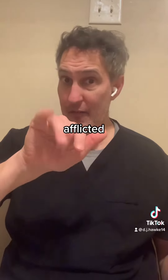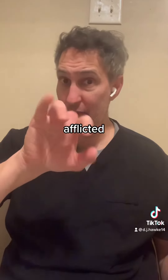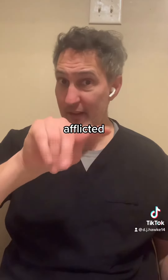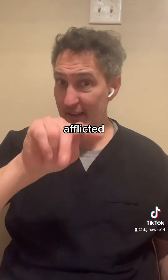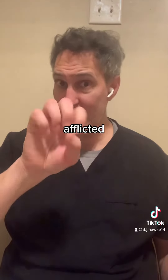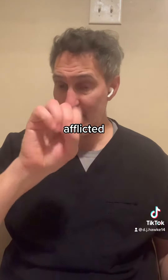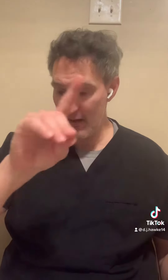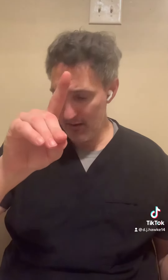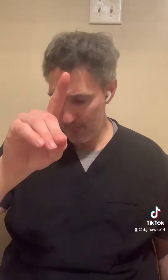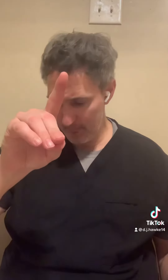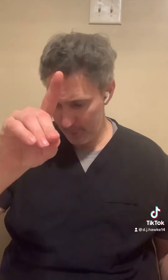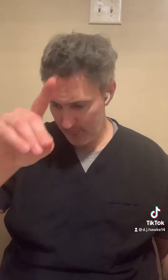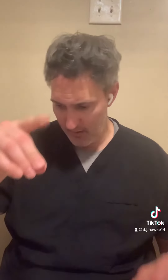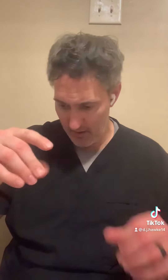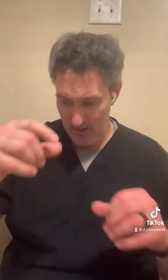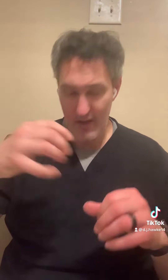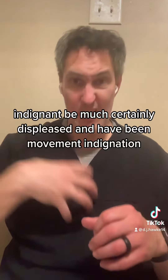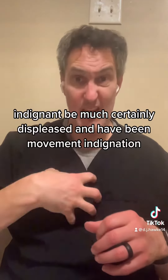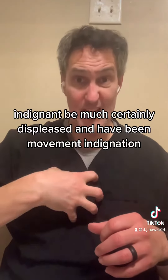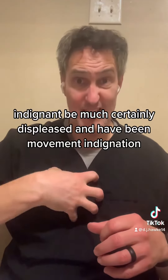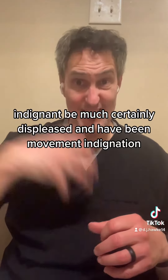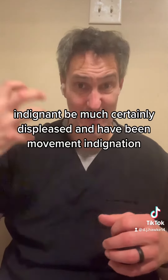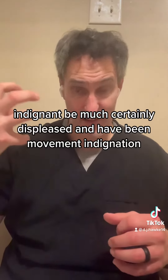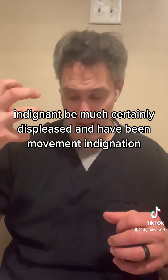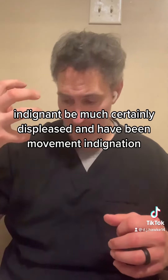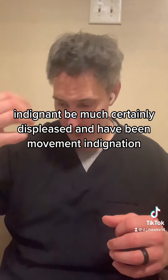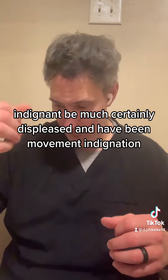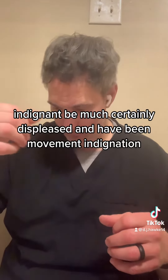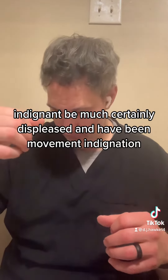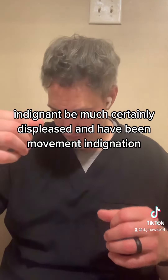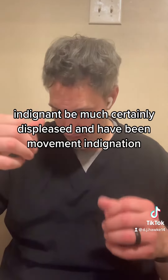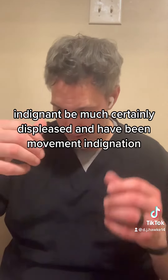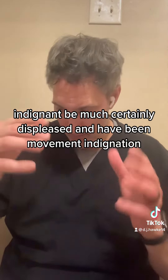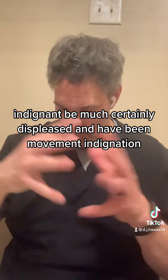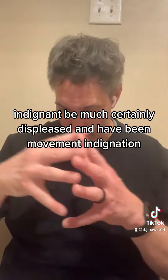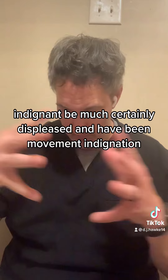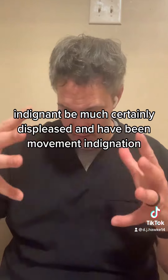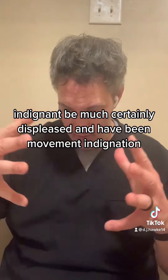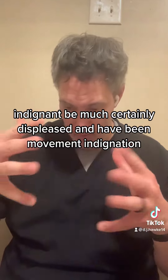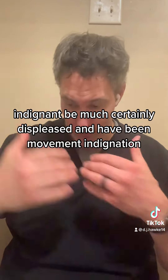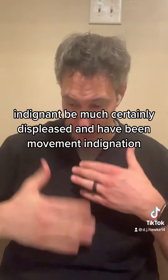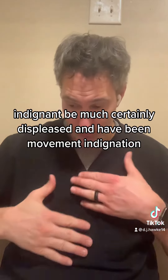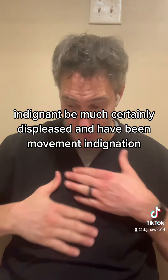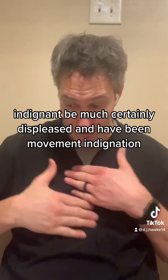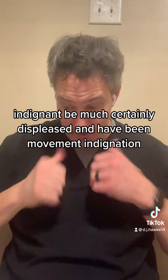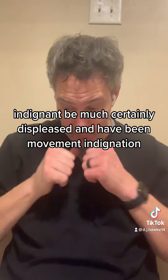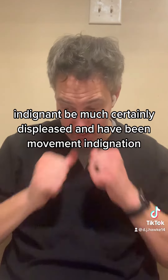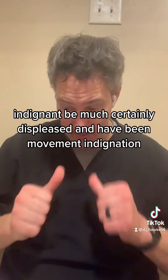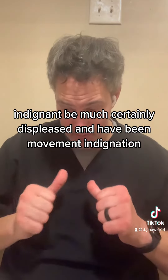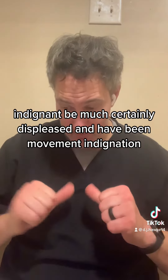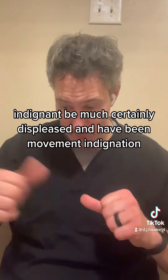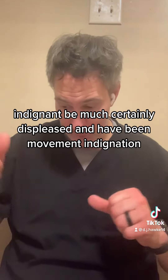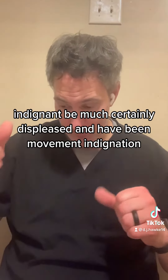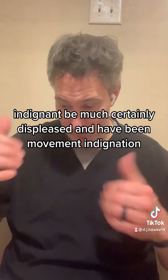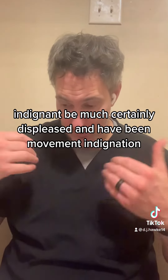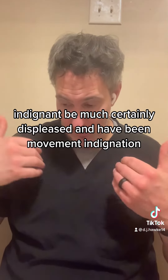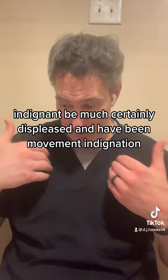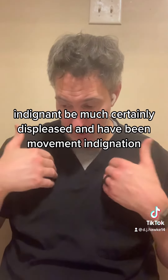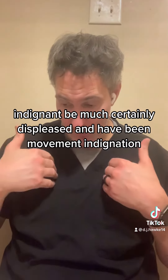afflicted, indignant, be much so displeased, and have